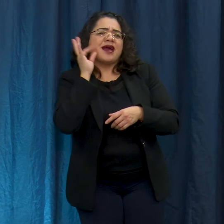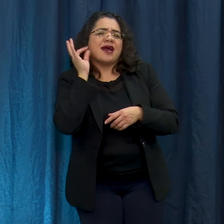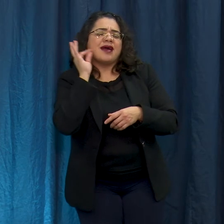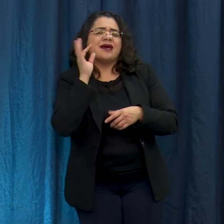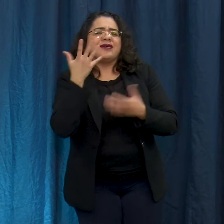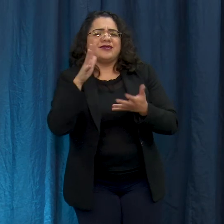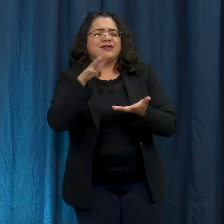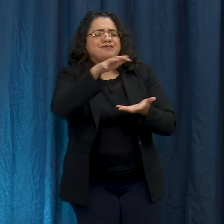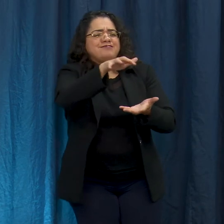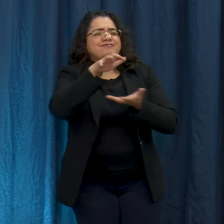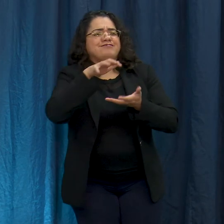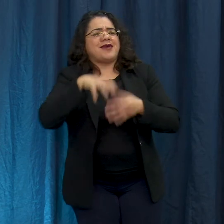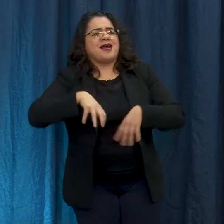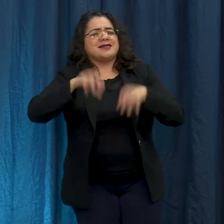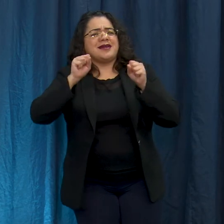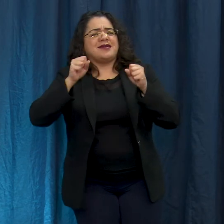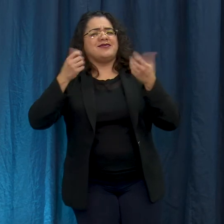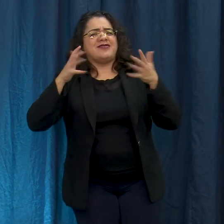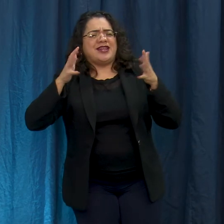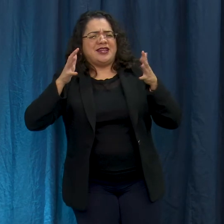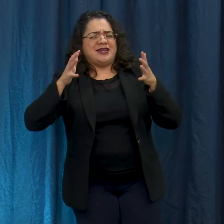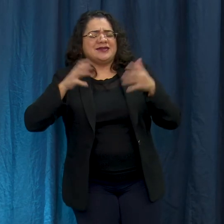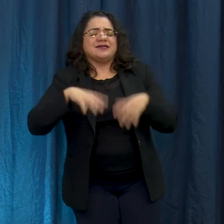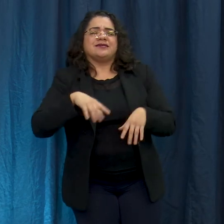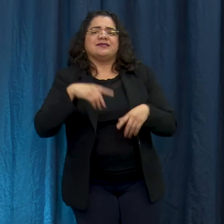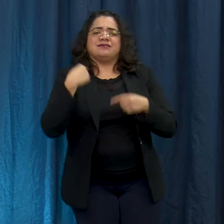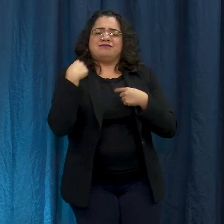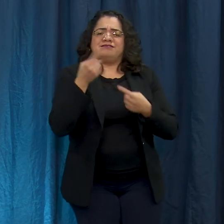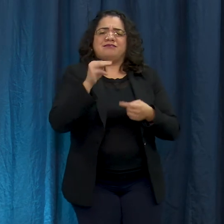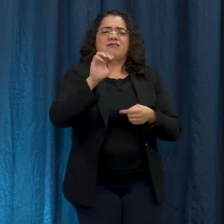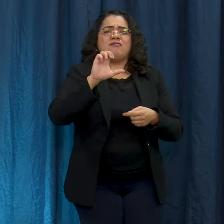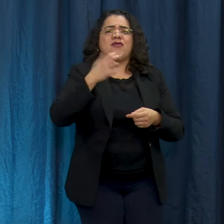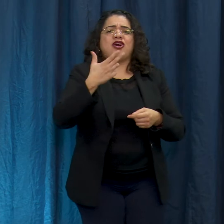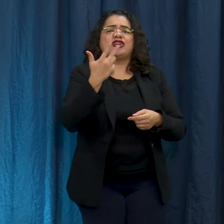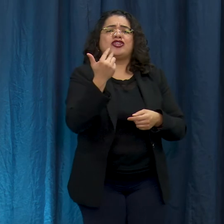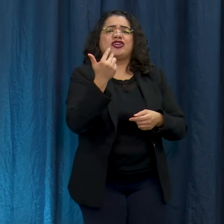hogares de servicios de cuidado de animales desde el marzo trece.